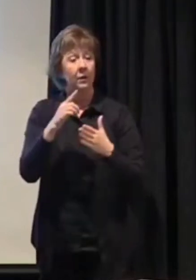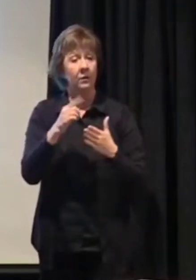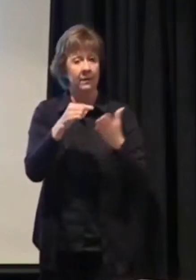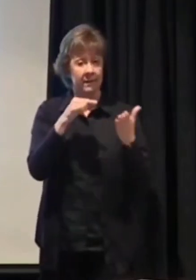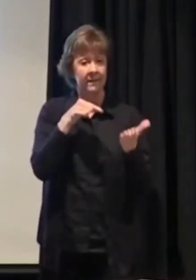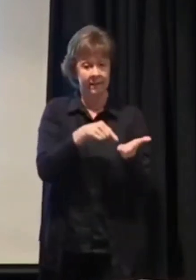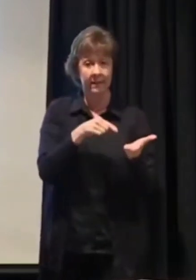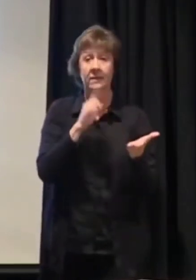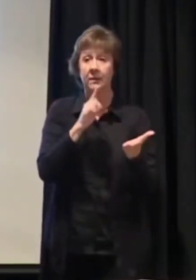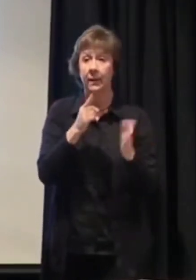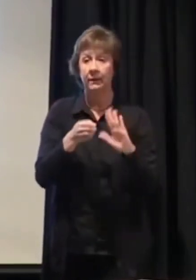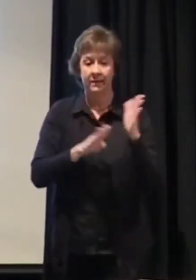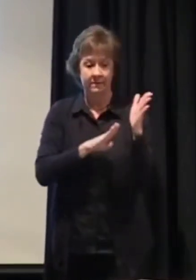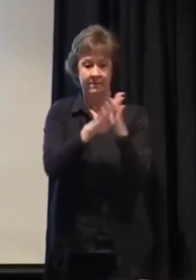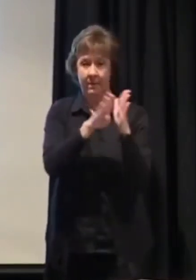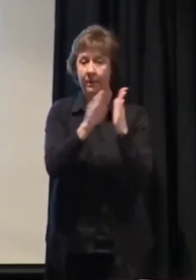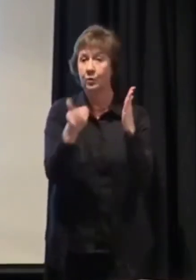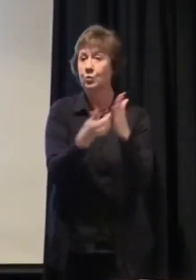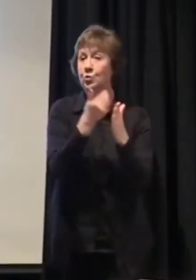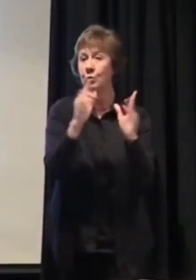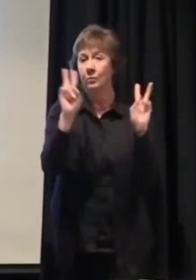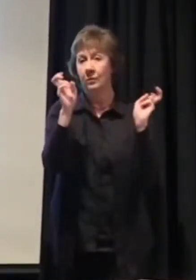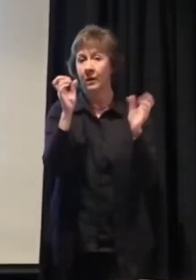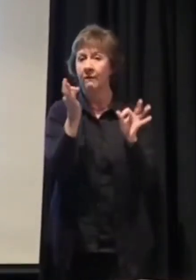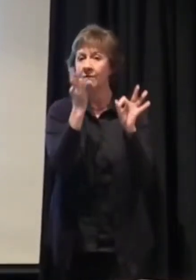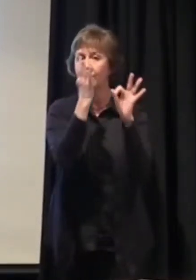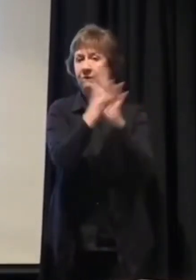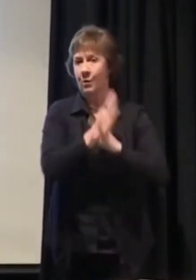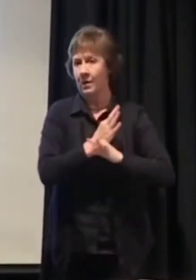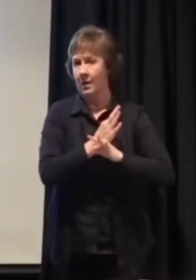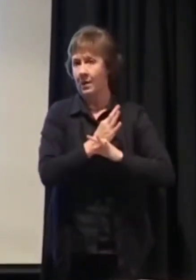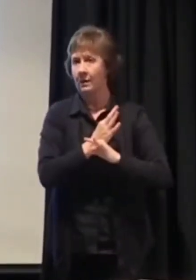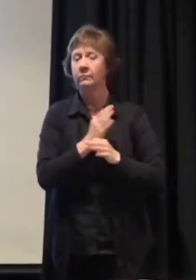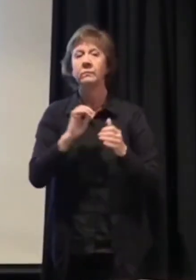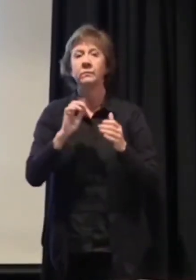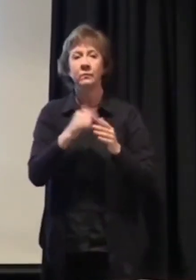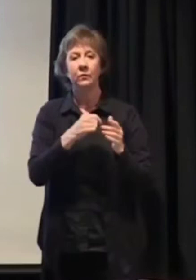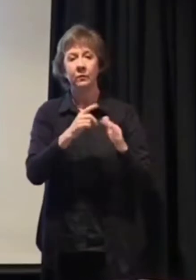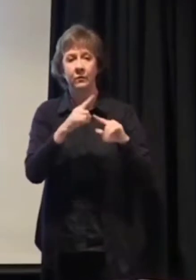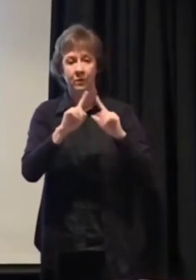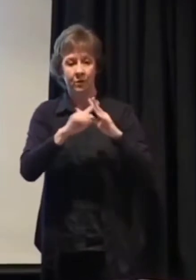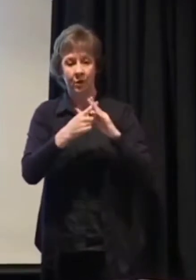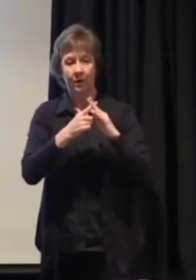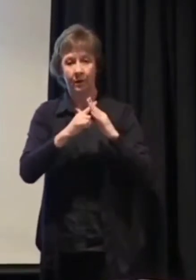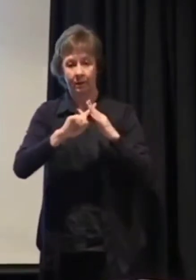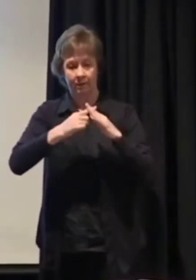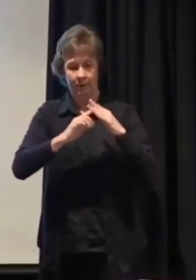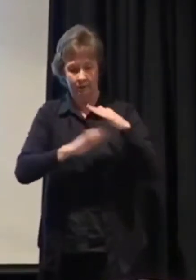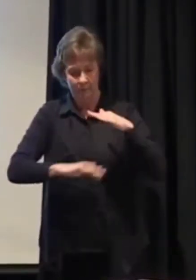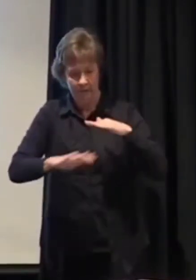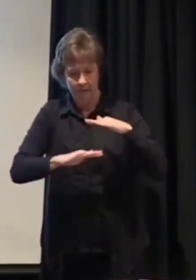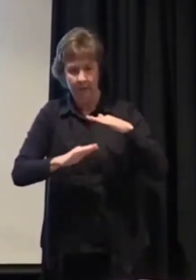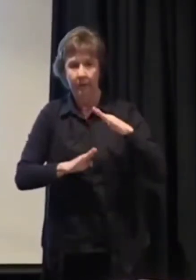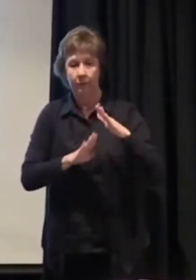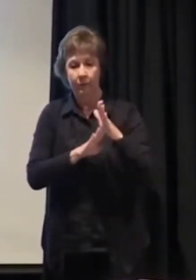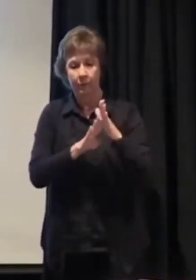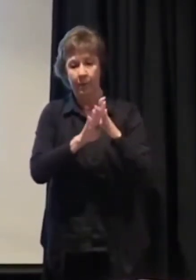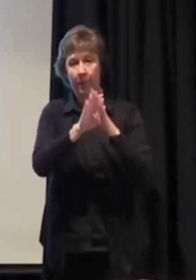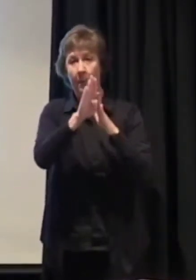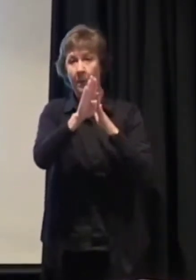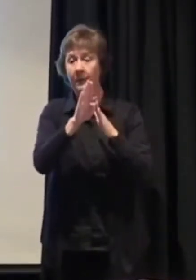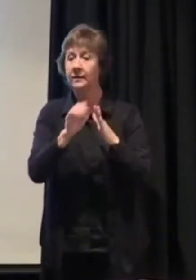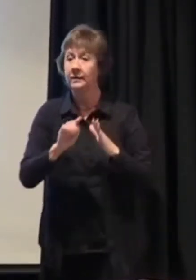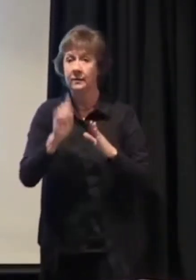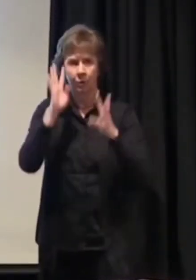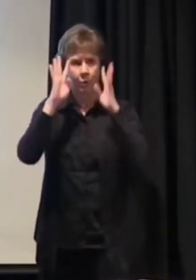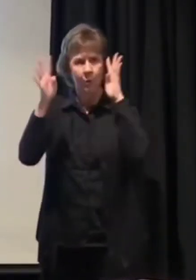This is about developing a new formula and having an idea about what that can be from the ground up. This is creation. Sometimes